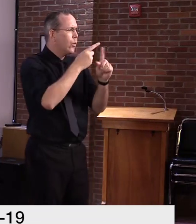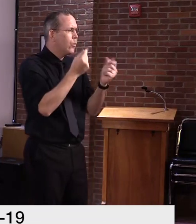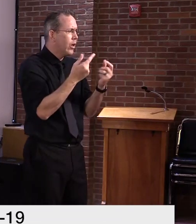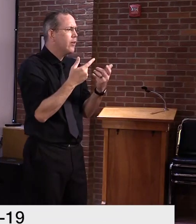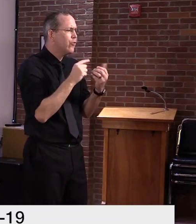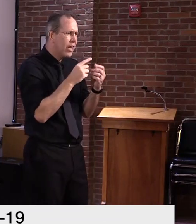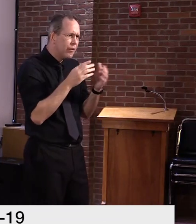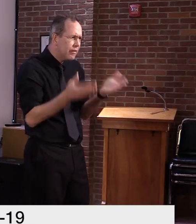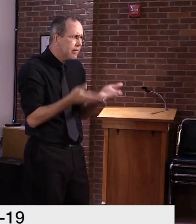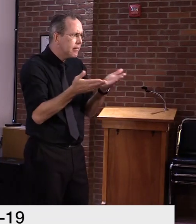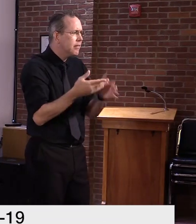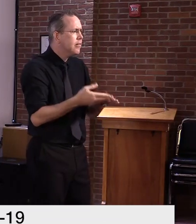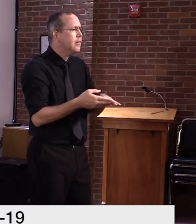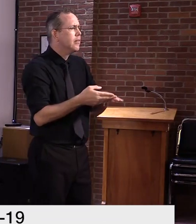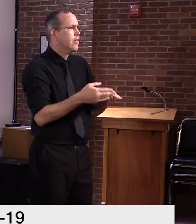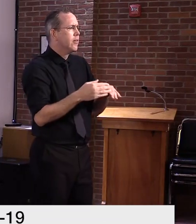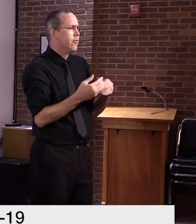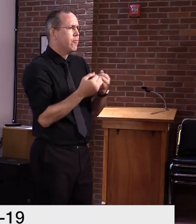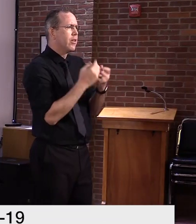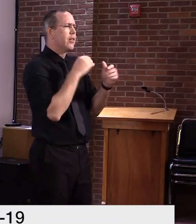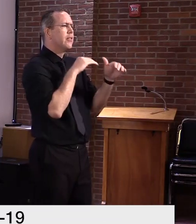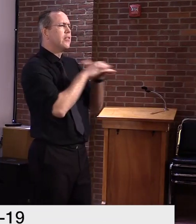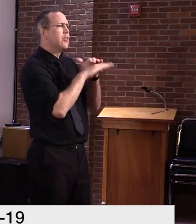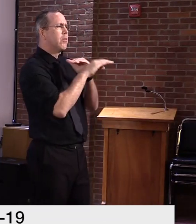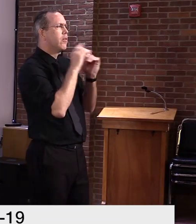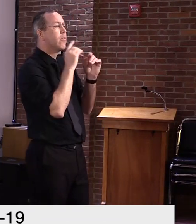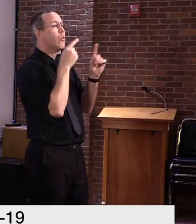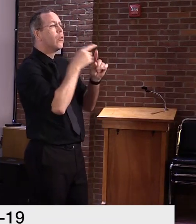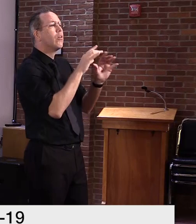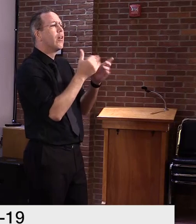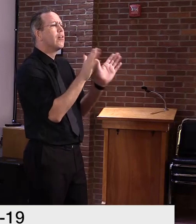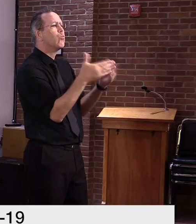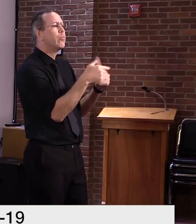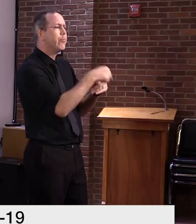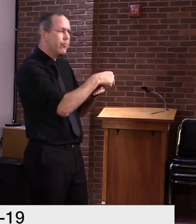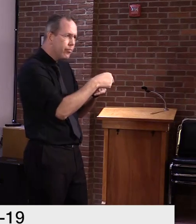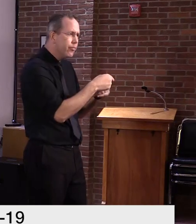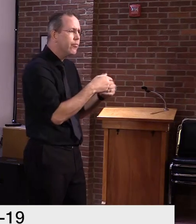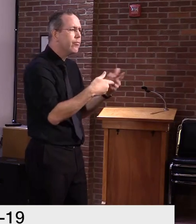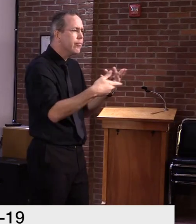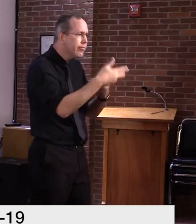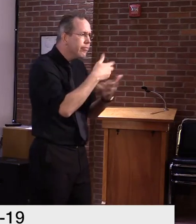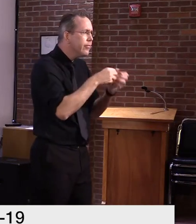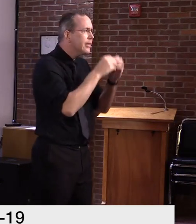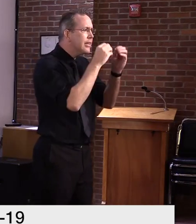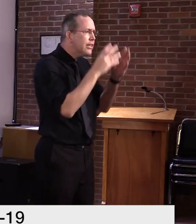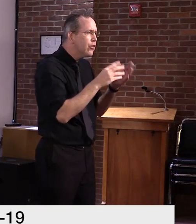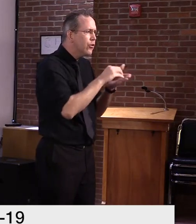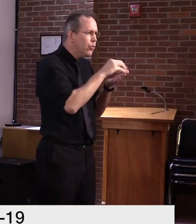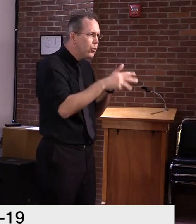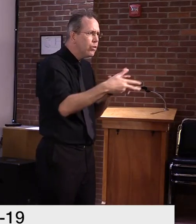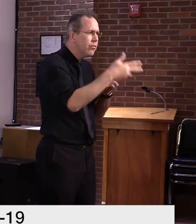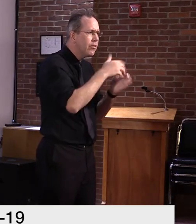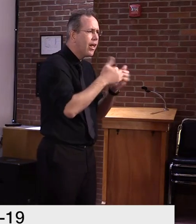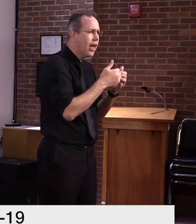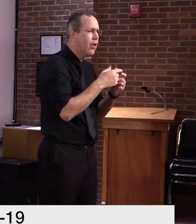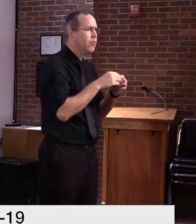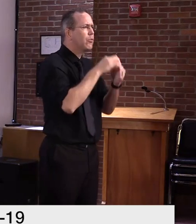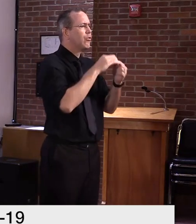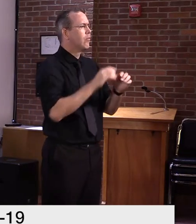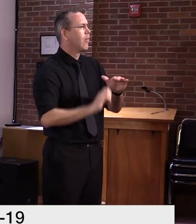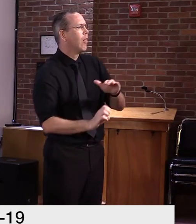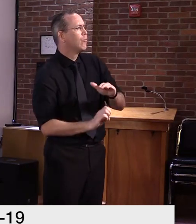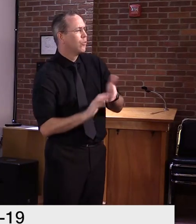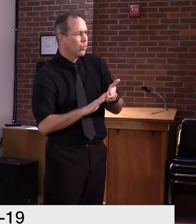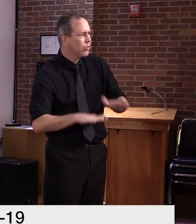And particularly, there, I think there should be a priority on in-person instruction for the primary age, uh, students. Um, but in terms